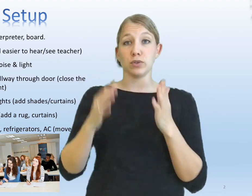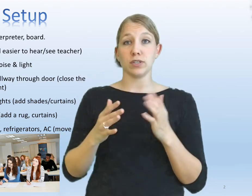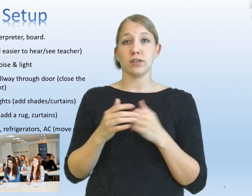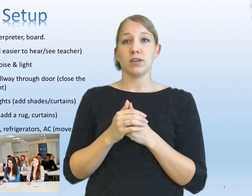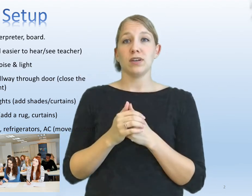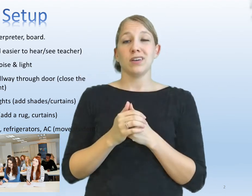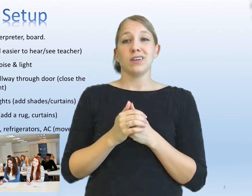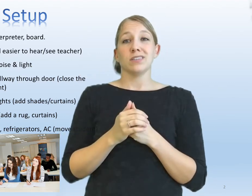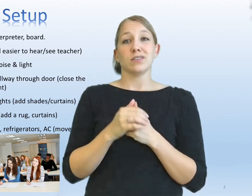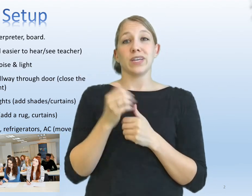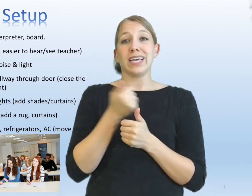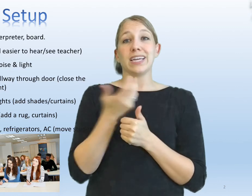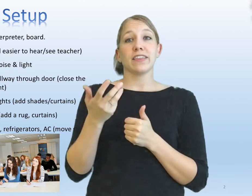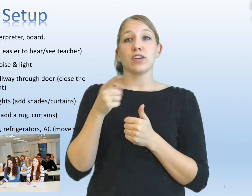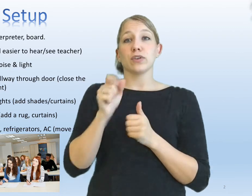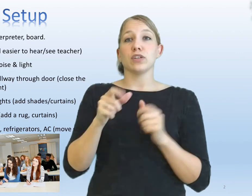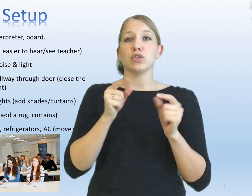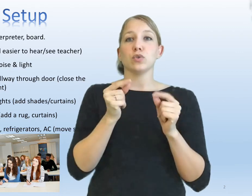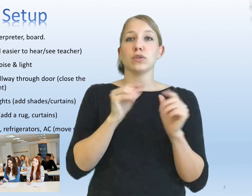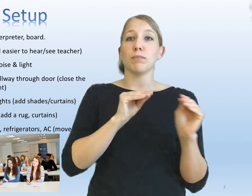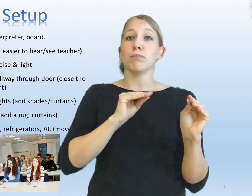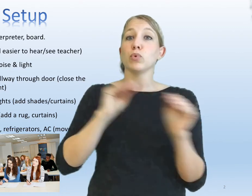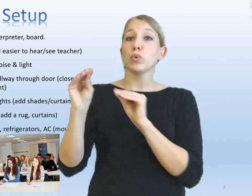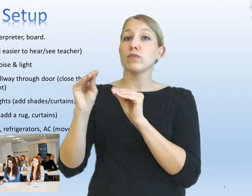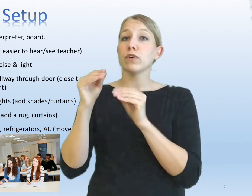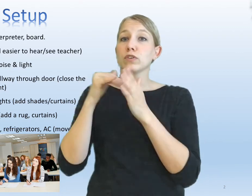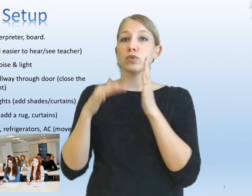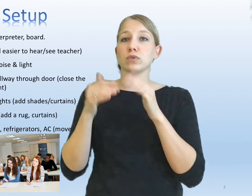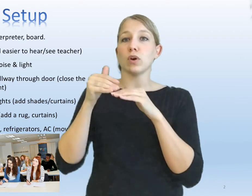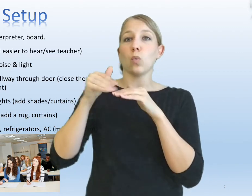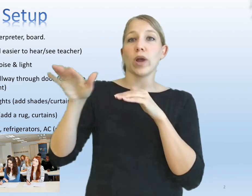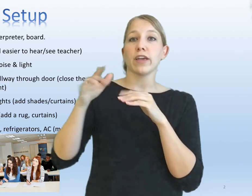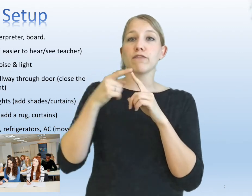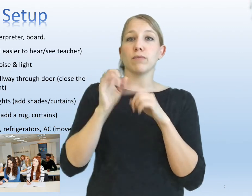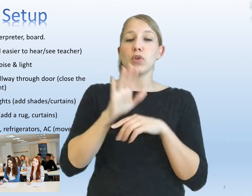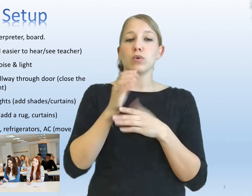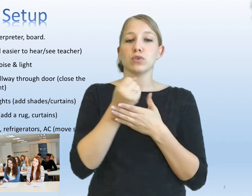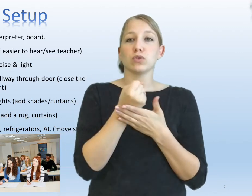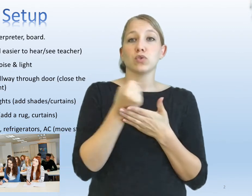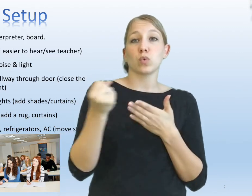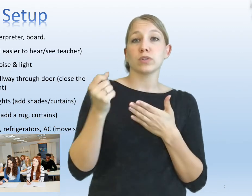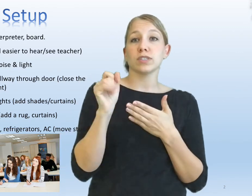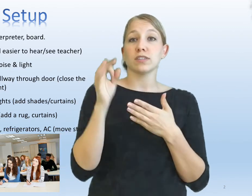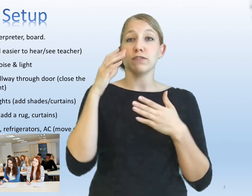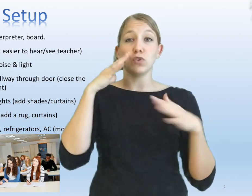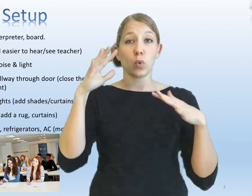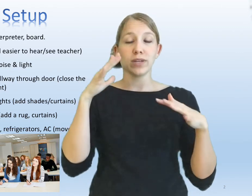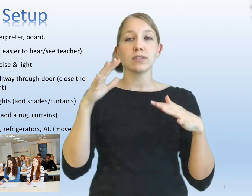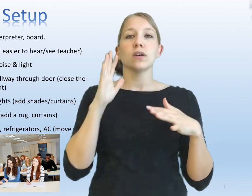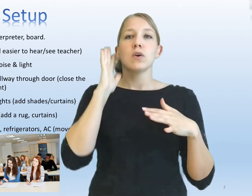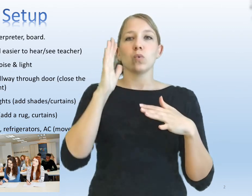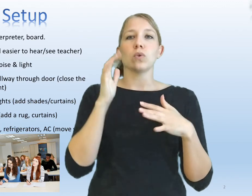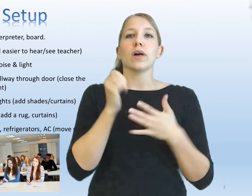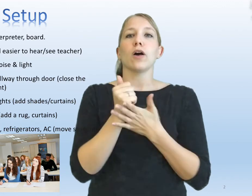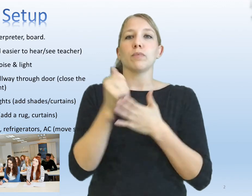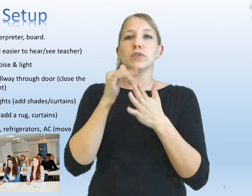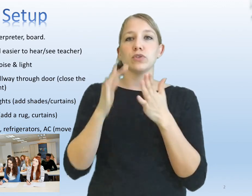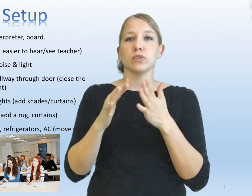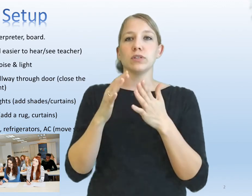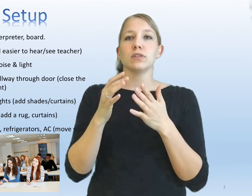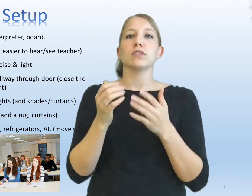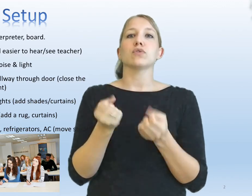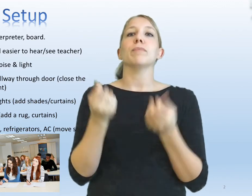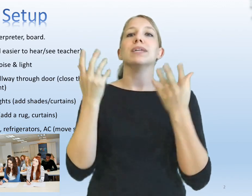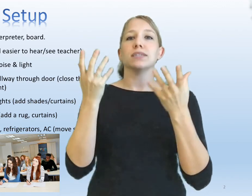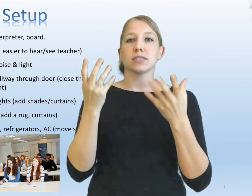hard of hearing student. So anything you can do to move the student away from those sources of noise will help